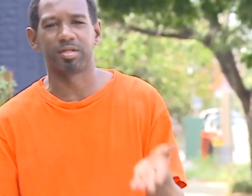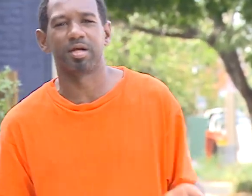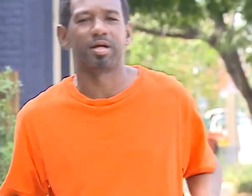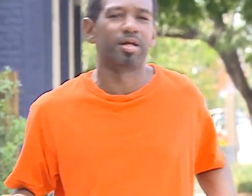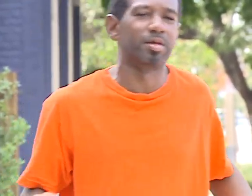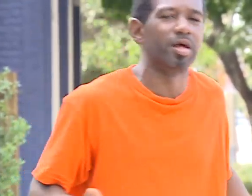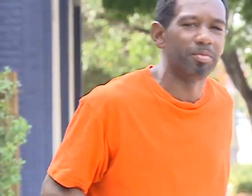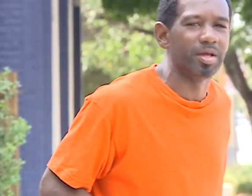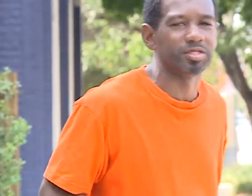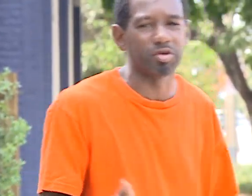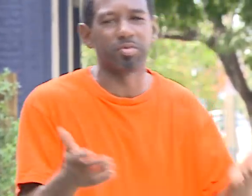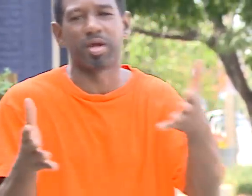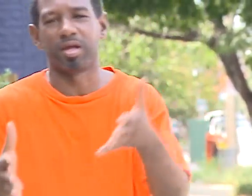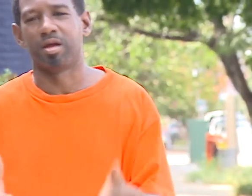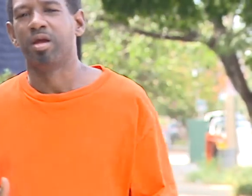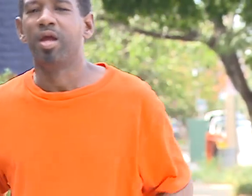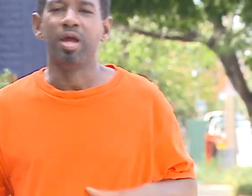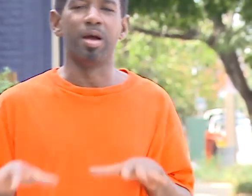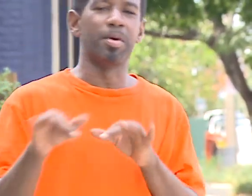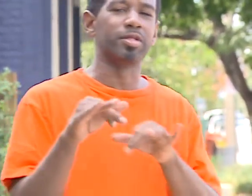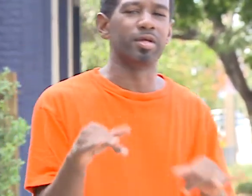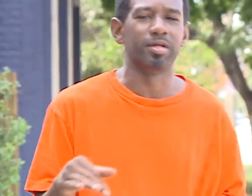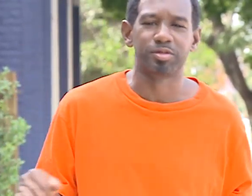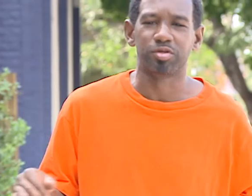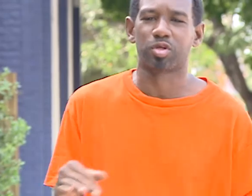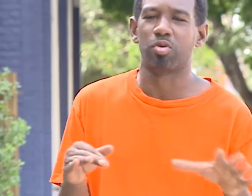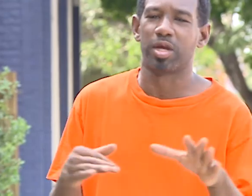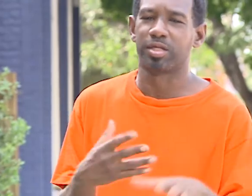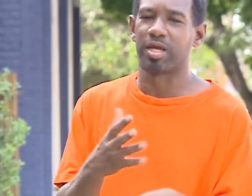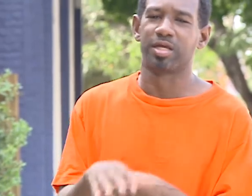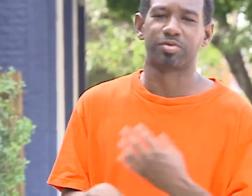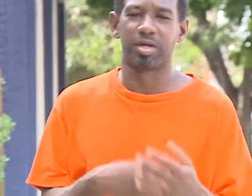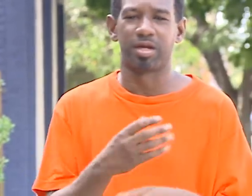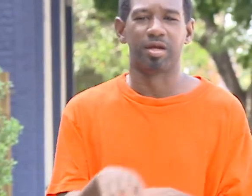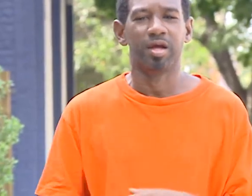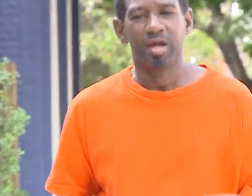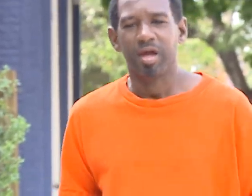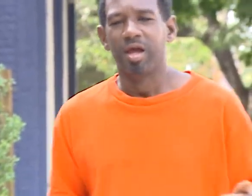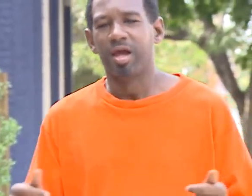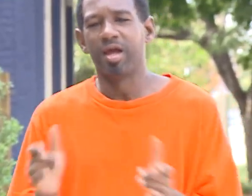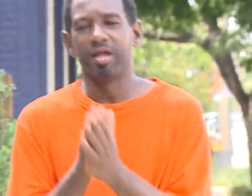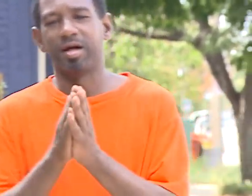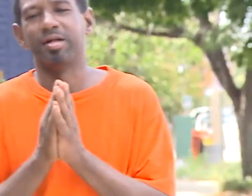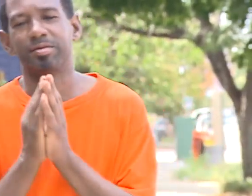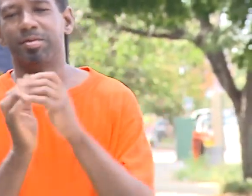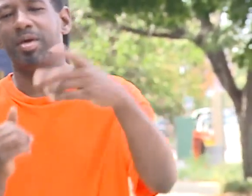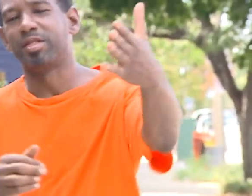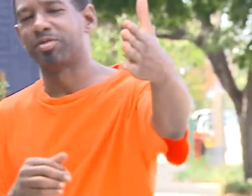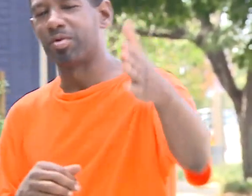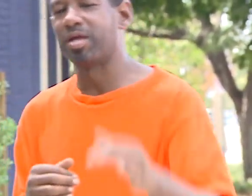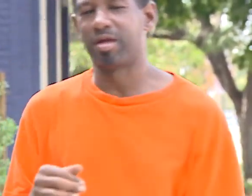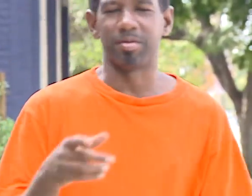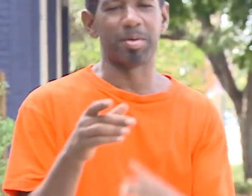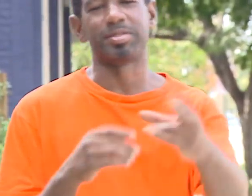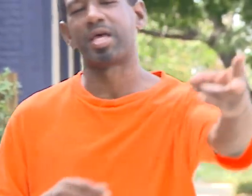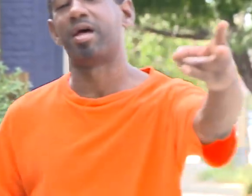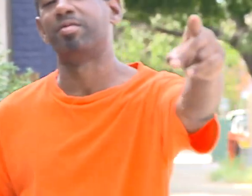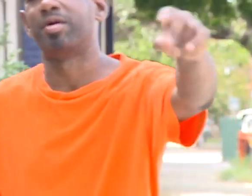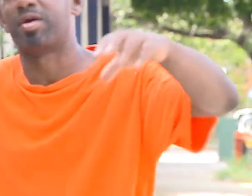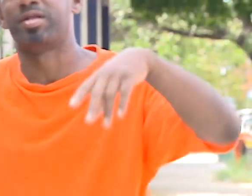the main street right here. I'm about to do the Kool-Aid dance right here. And I'm manager right here. I'm beside everybody right